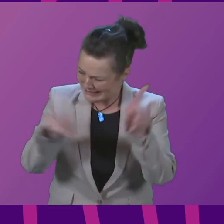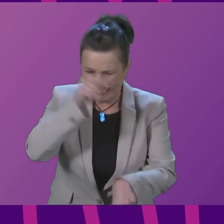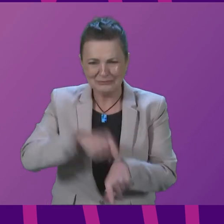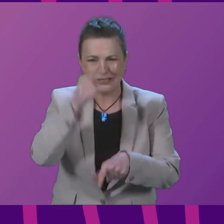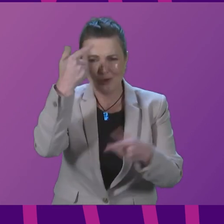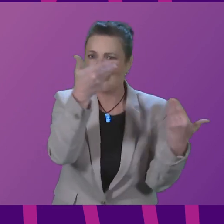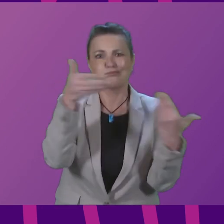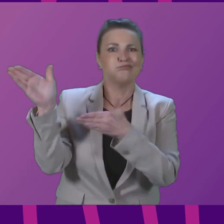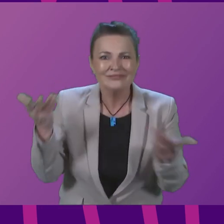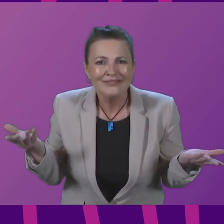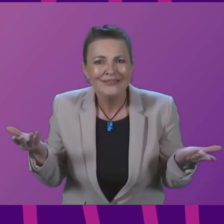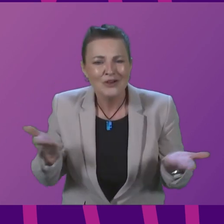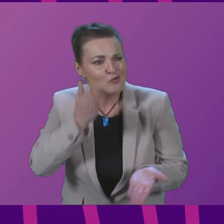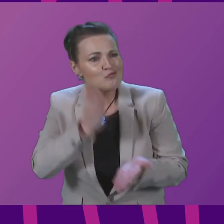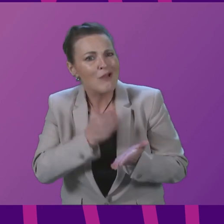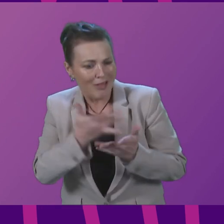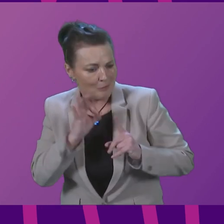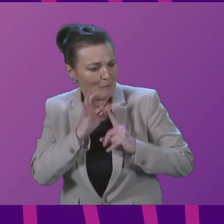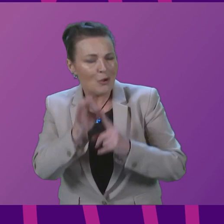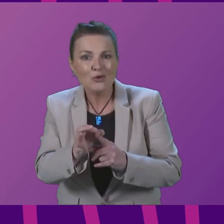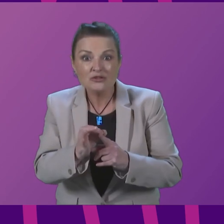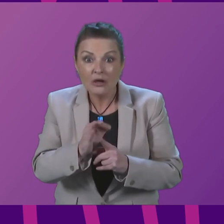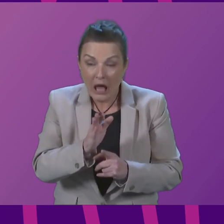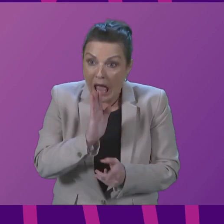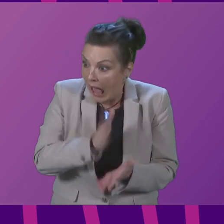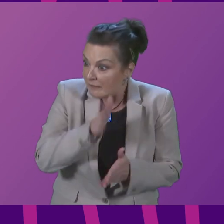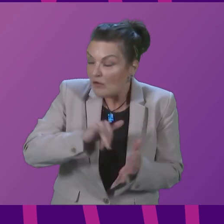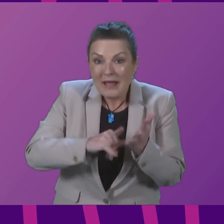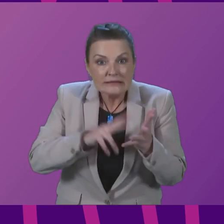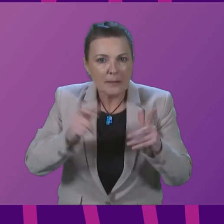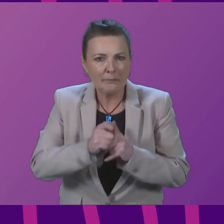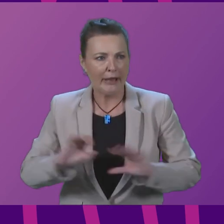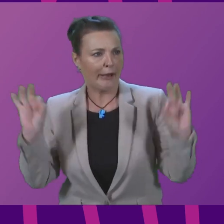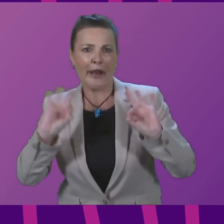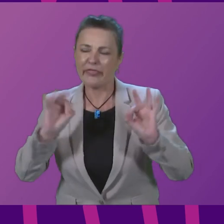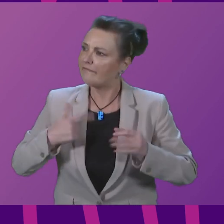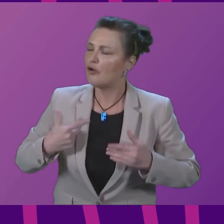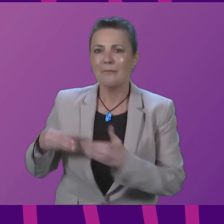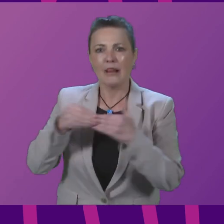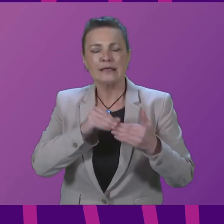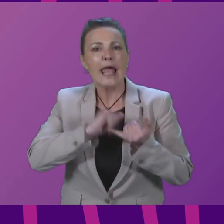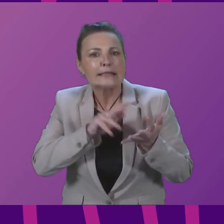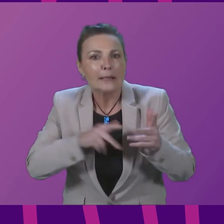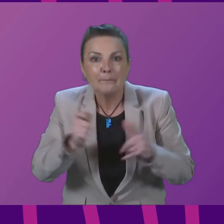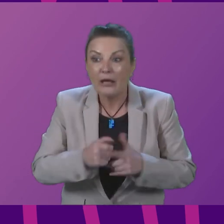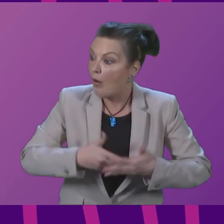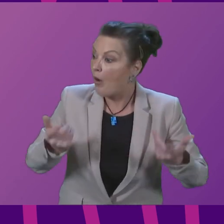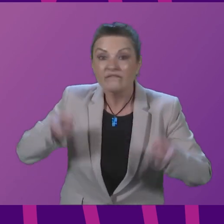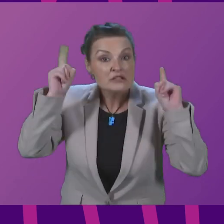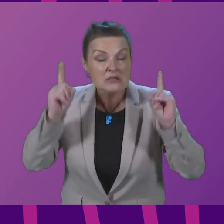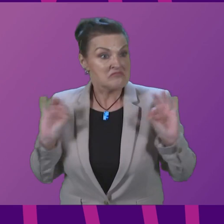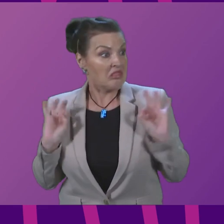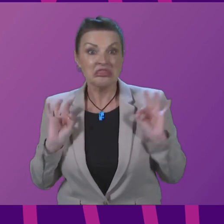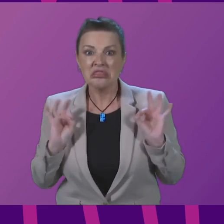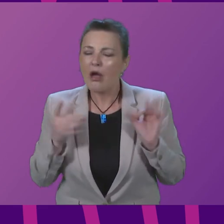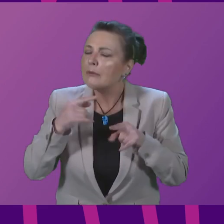from the proposals from the SNP, nothing from the leader of the SNP or from the First Minister